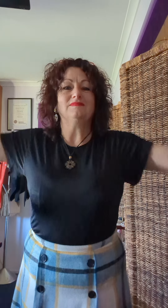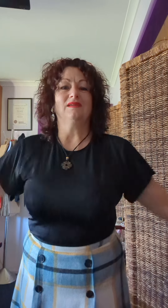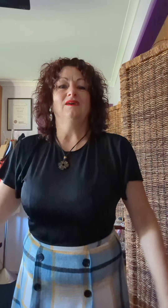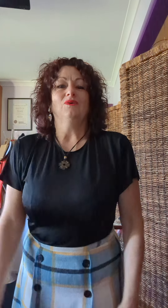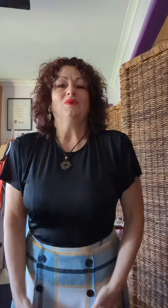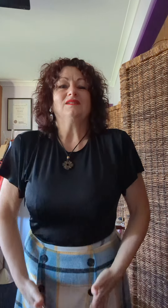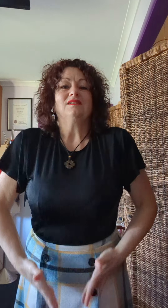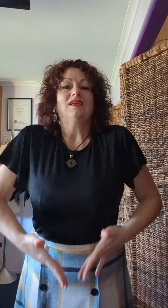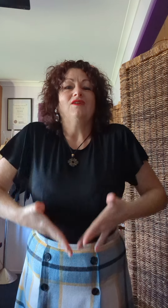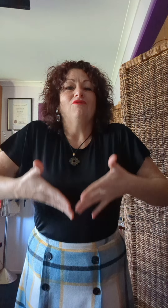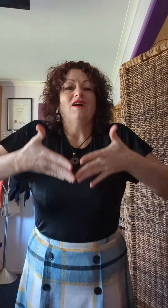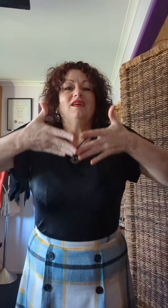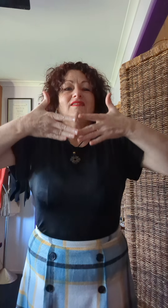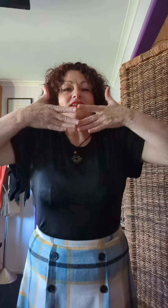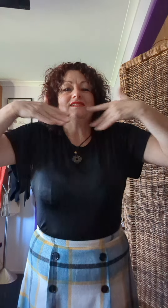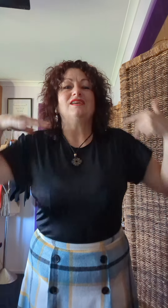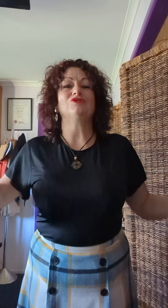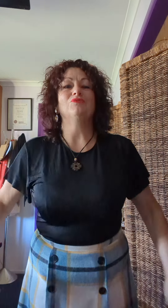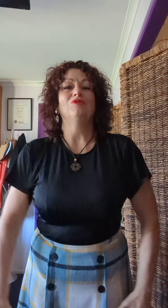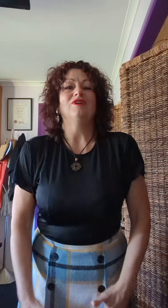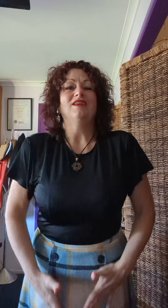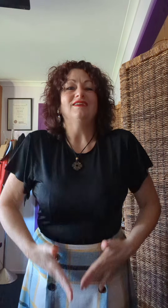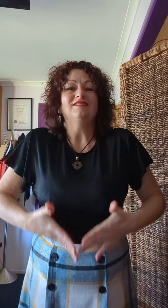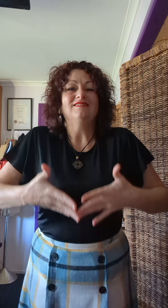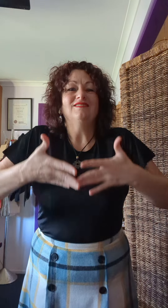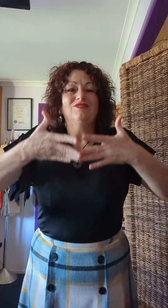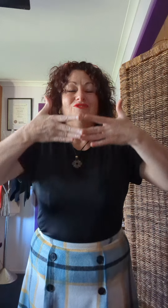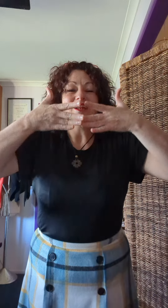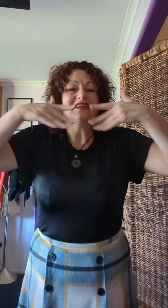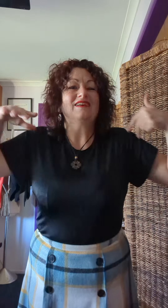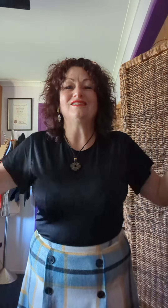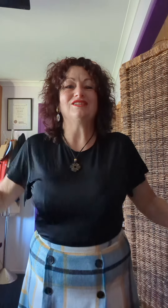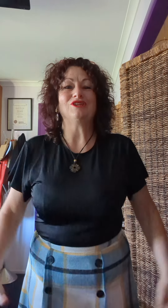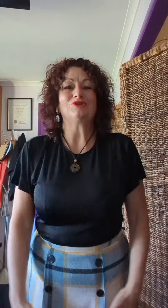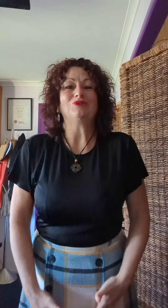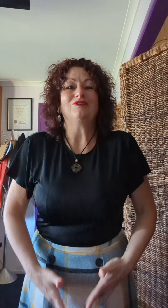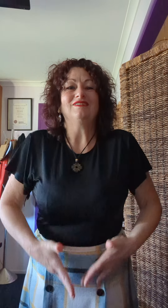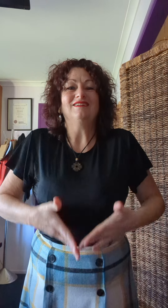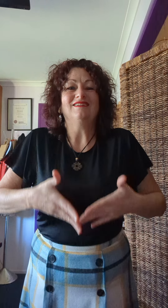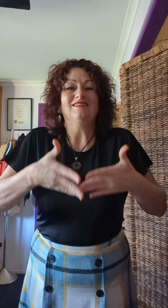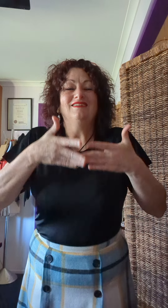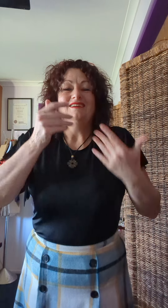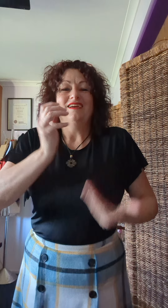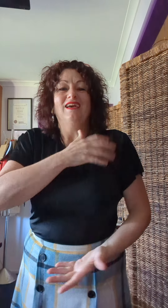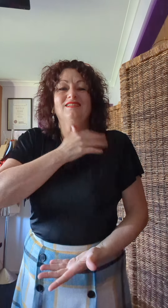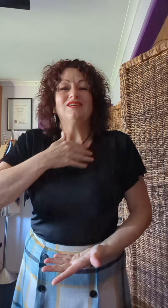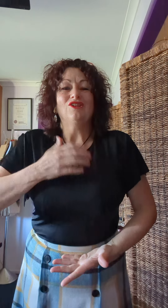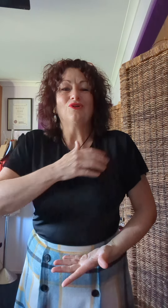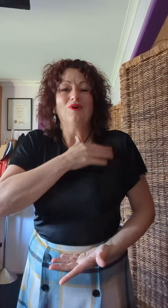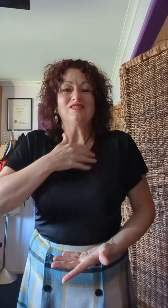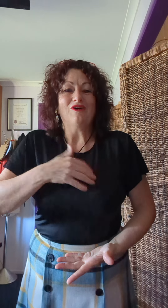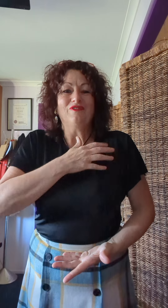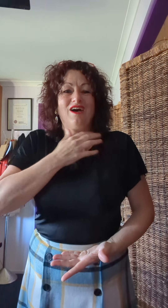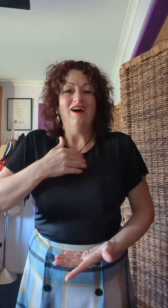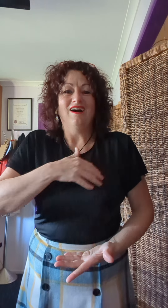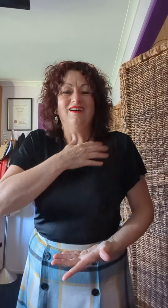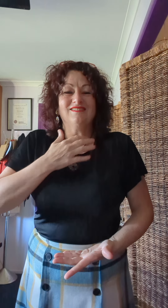Once again, running that central meridian, running that central, anti-clockwise over the heart.